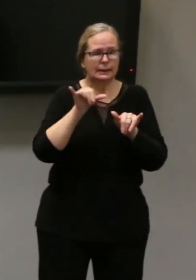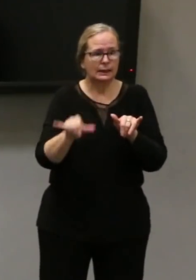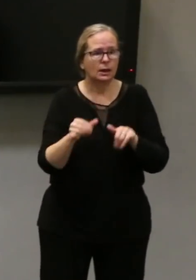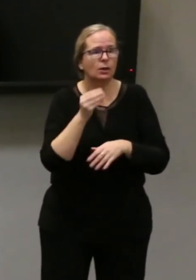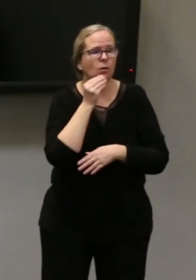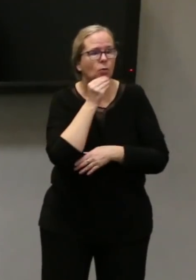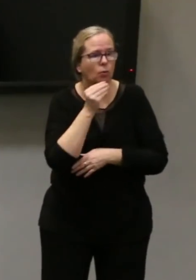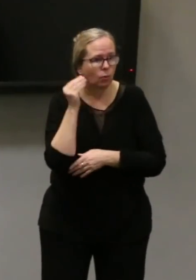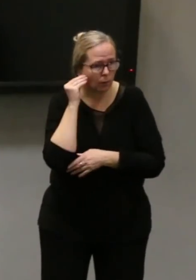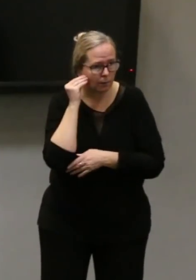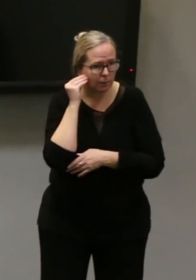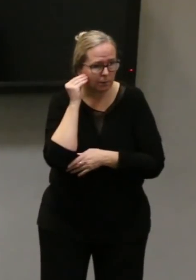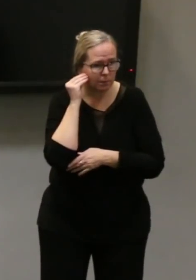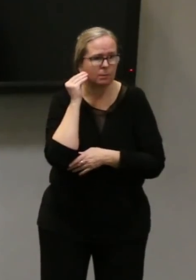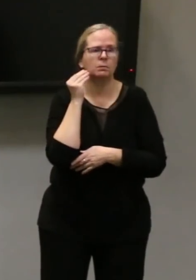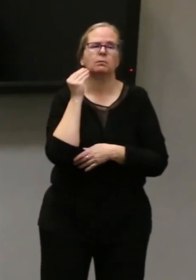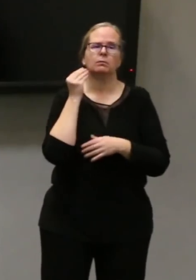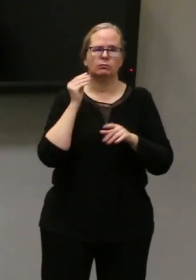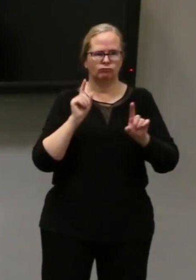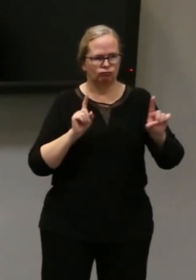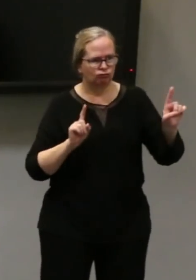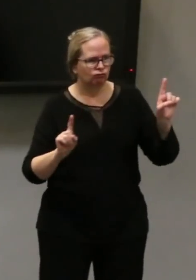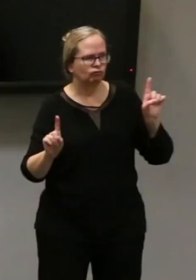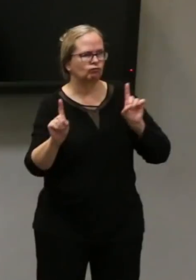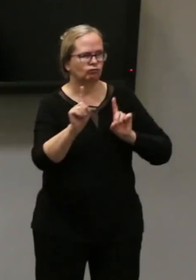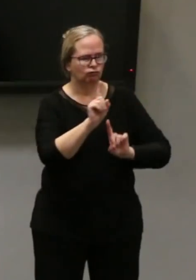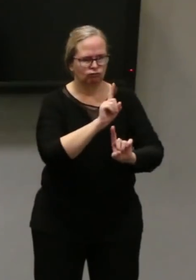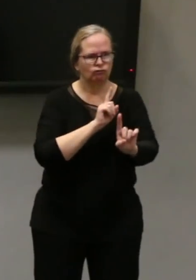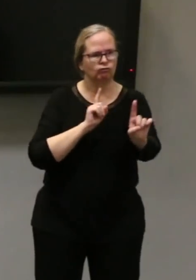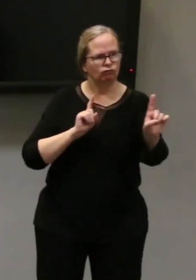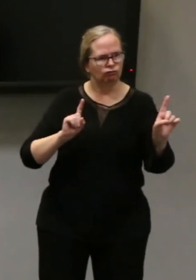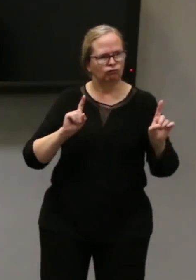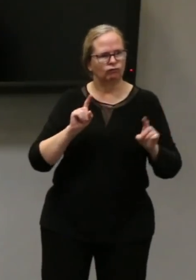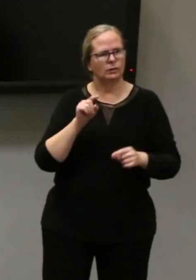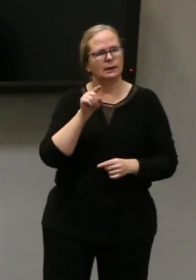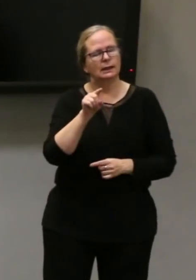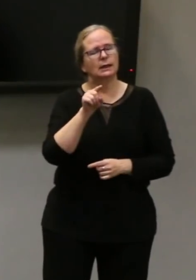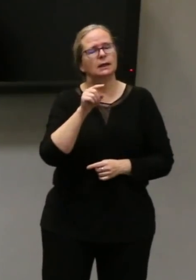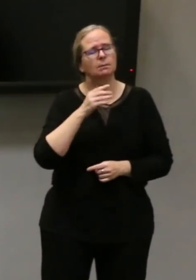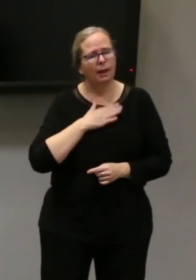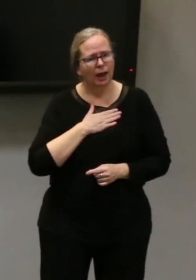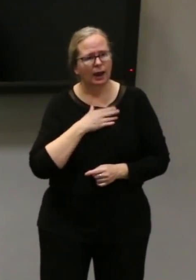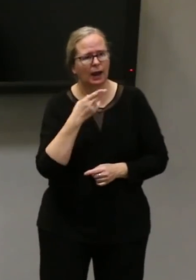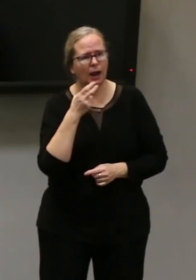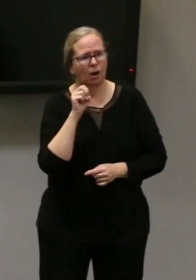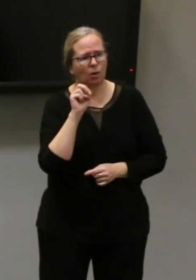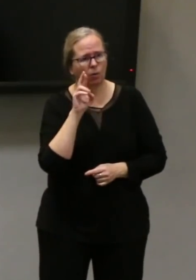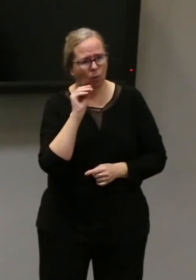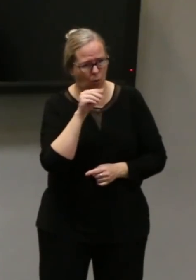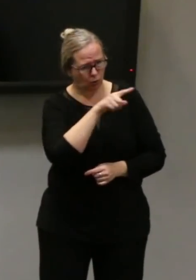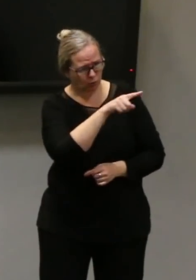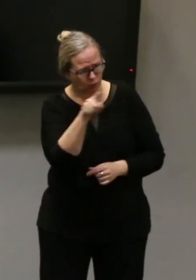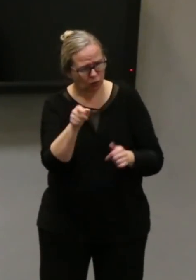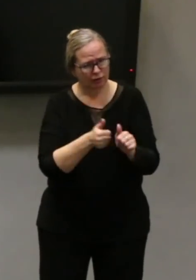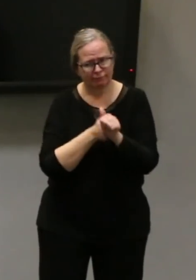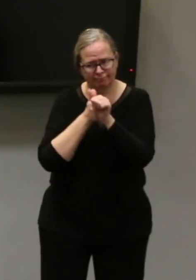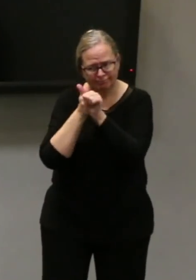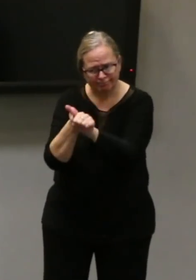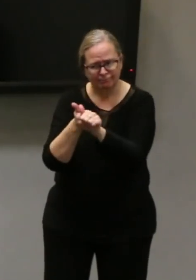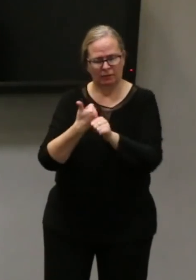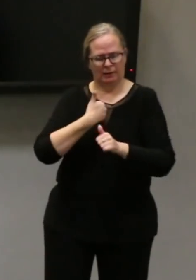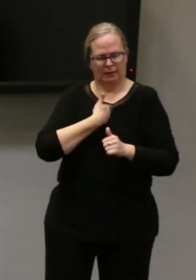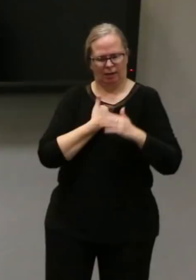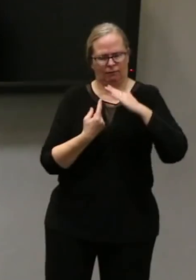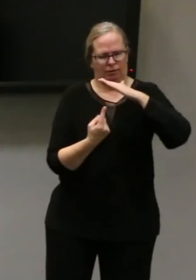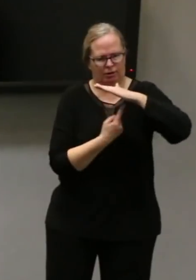a hero. At least you're my hero if you do that. Like I love it when people do those things. So keep doing what you're doing and we hope to keep the curve pushed